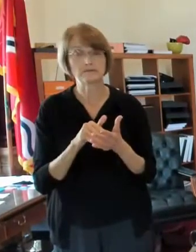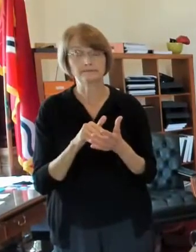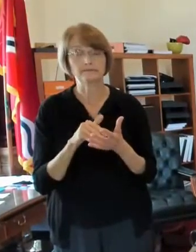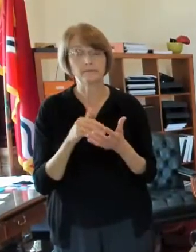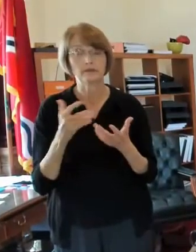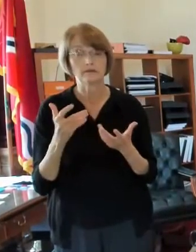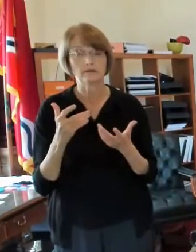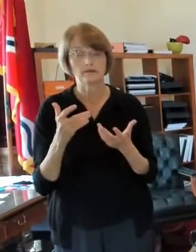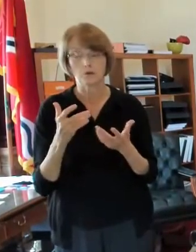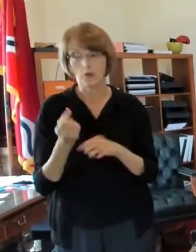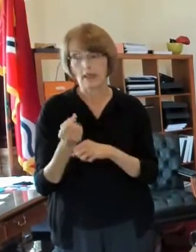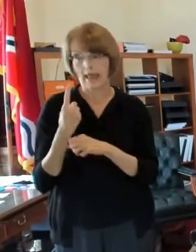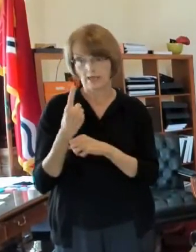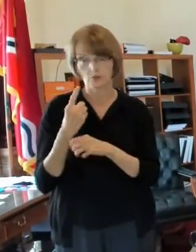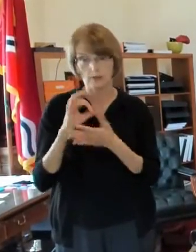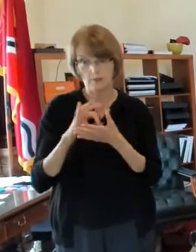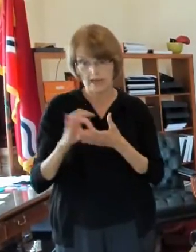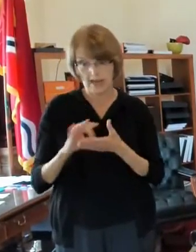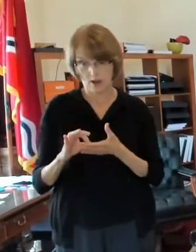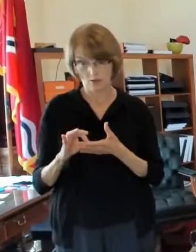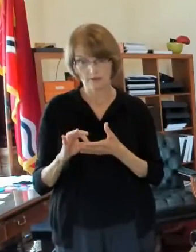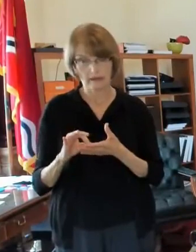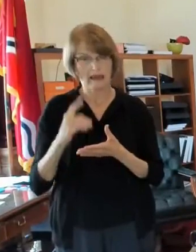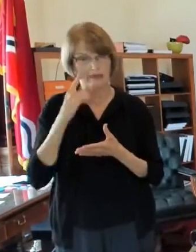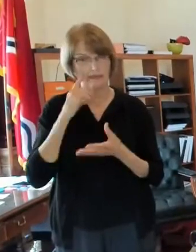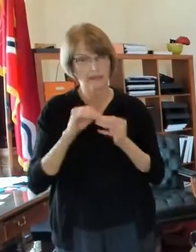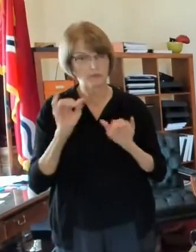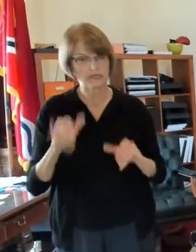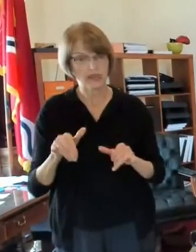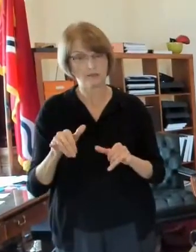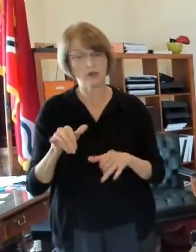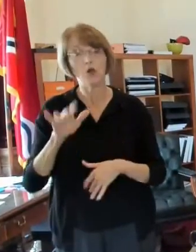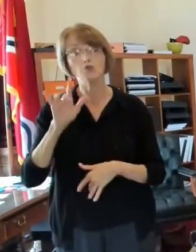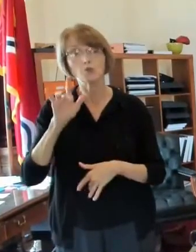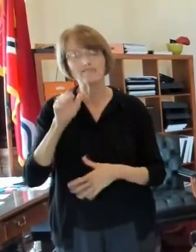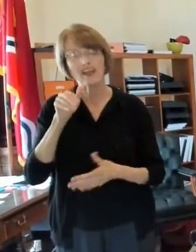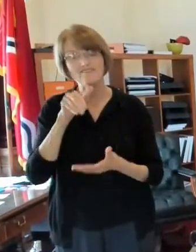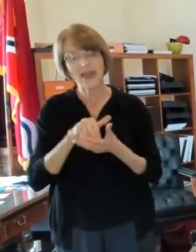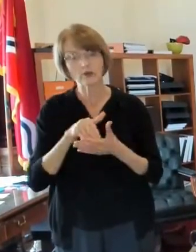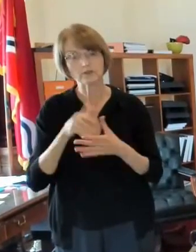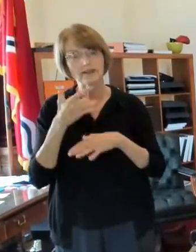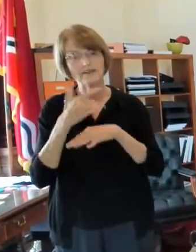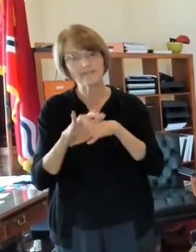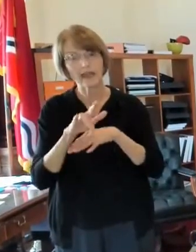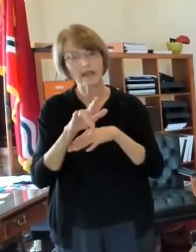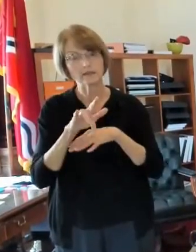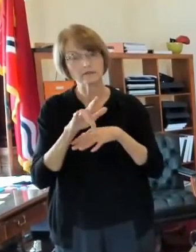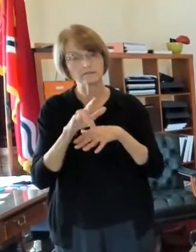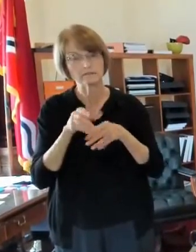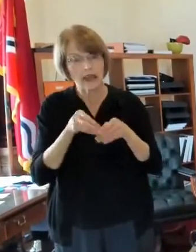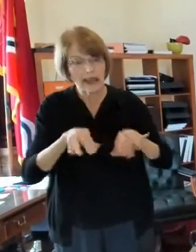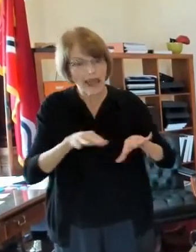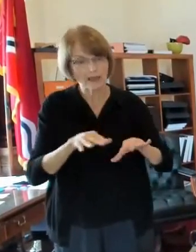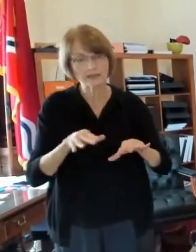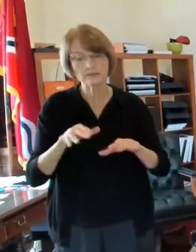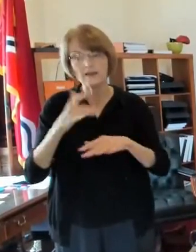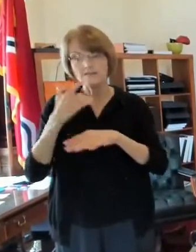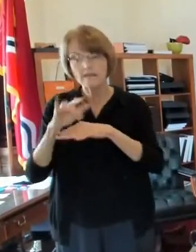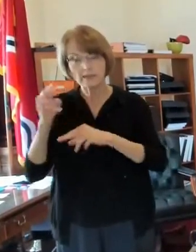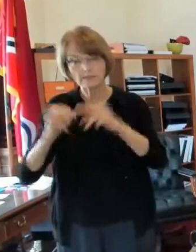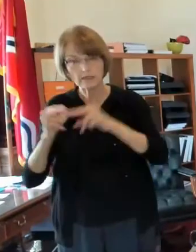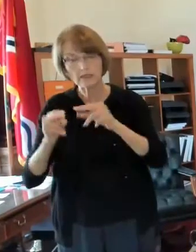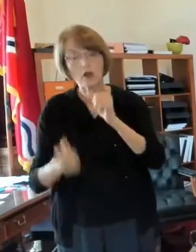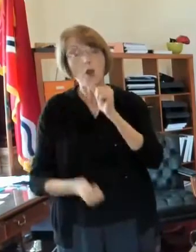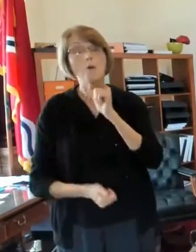this was a year ago so the number's not too different now uh 25 000 vacant lots and buildings most of the 25